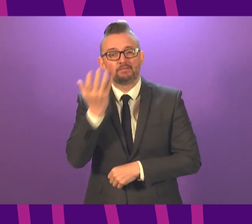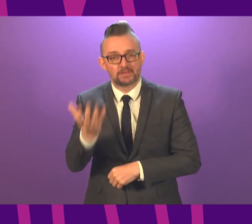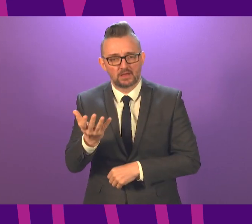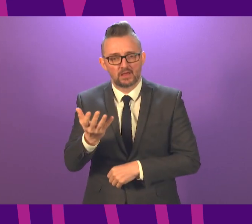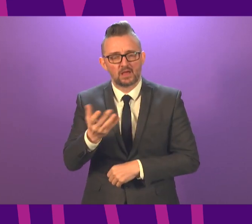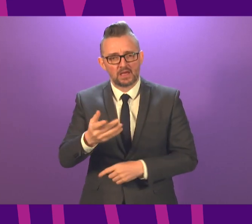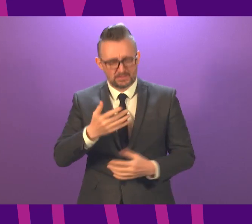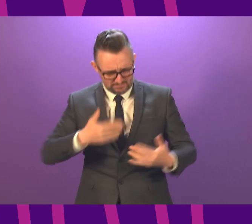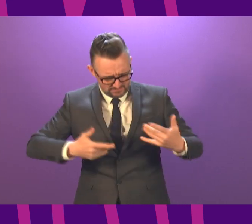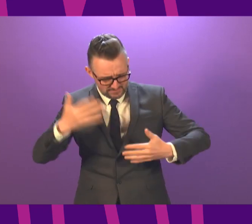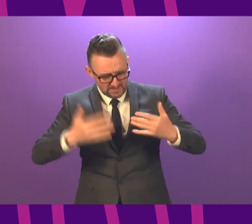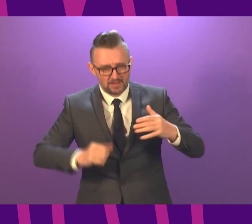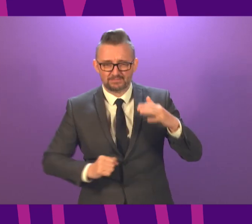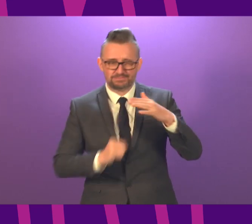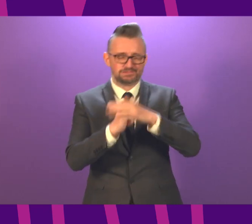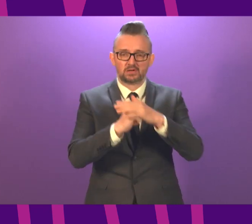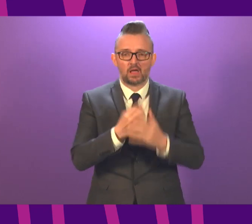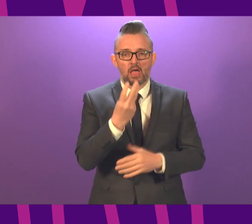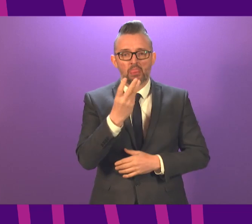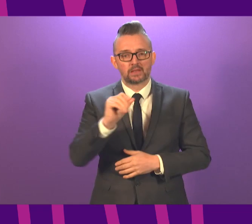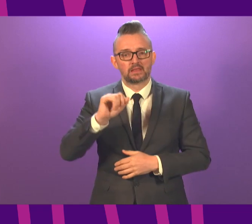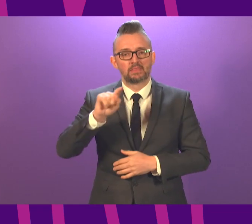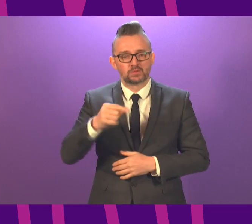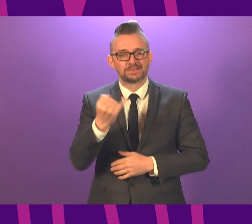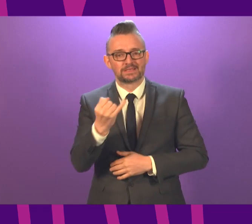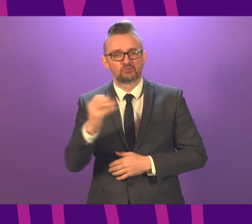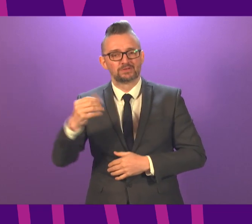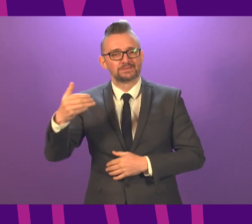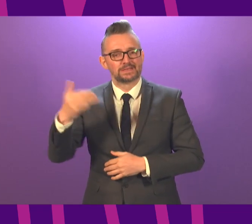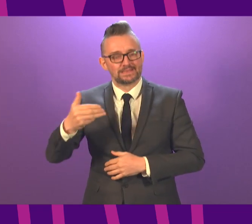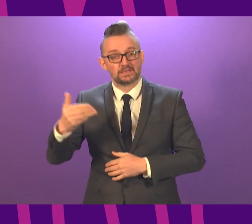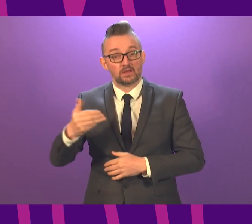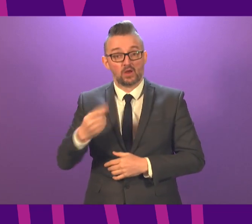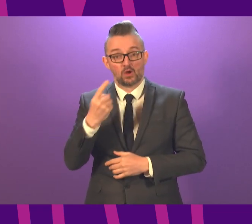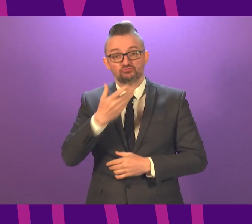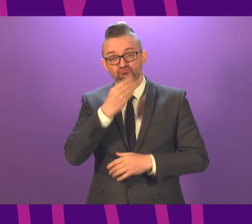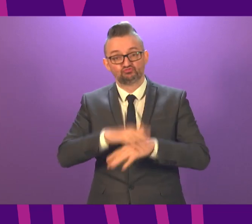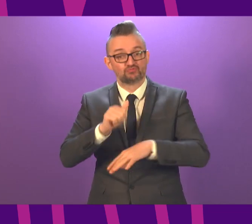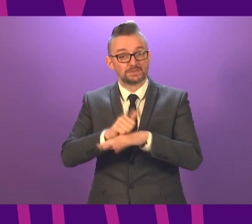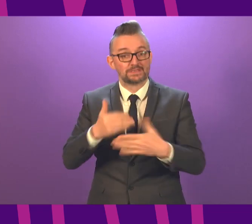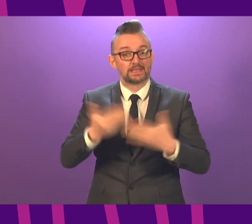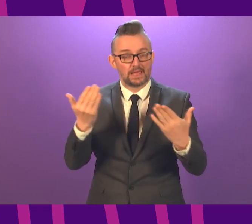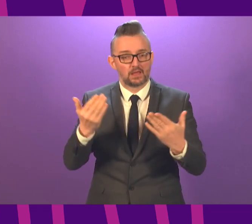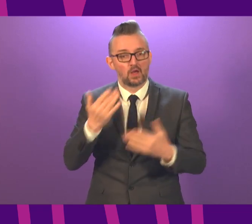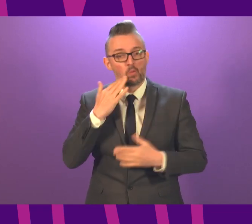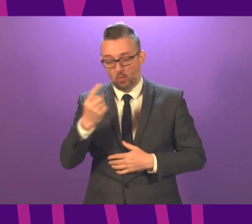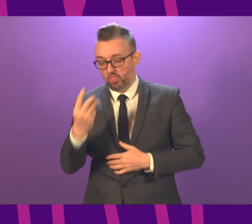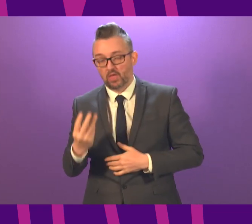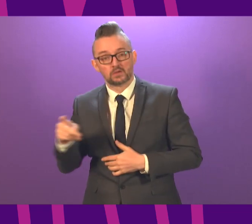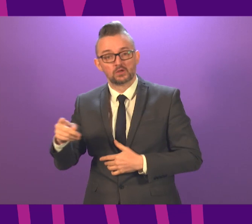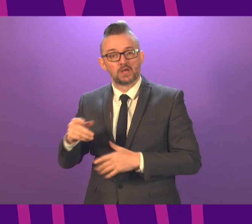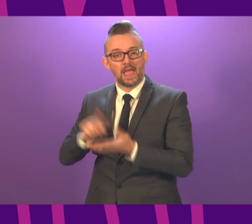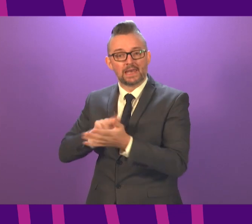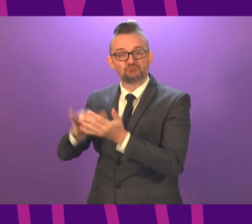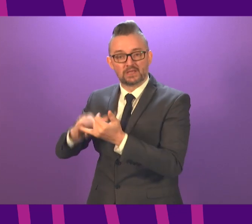highest number of tests carried out in a single day was 30,619 on Christmas Day, with currently a third of tests carried out by NHS Scotland and the majority